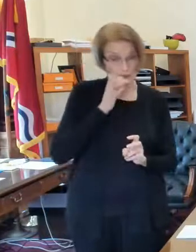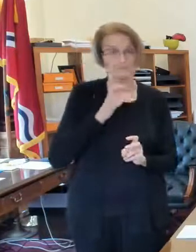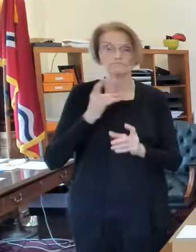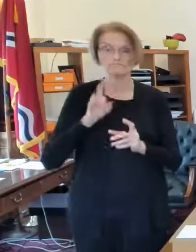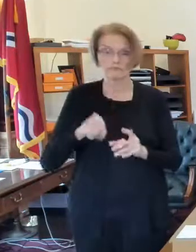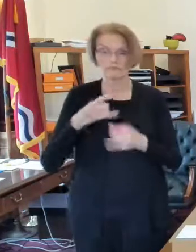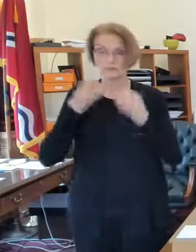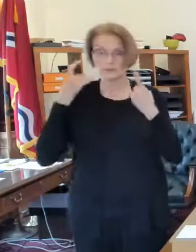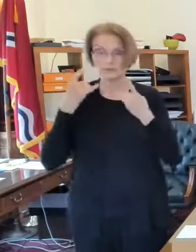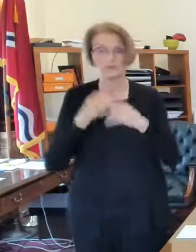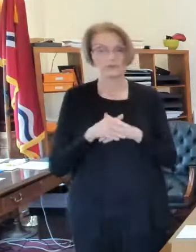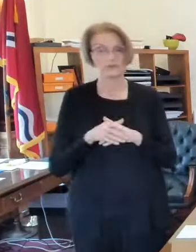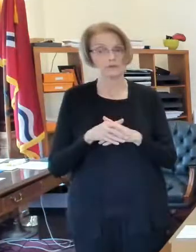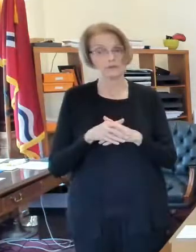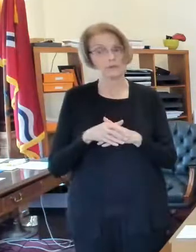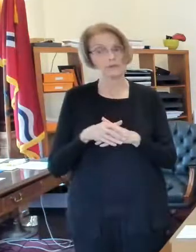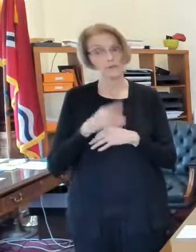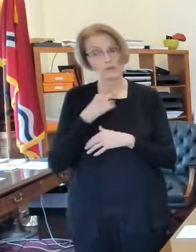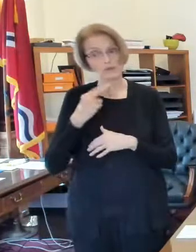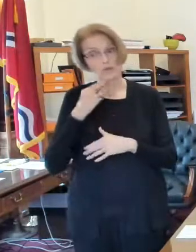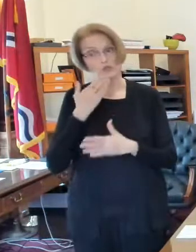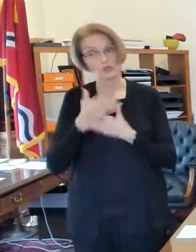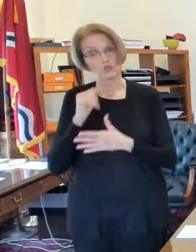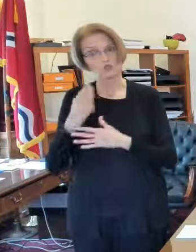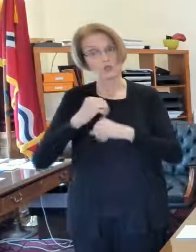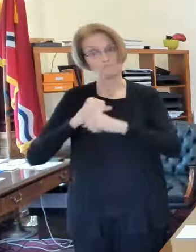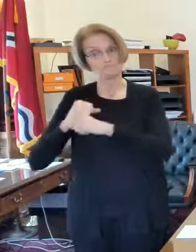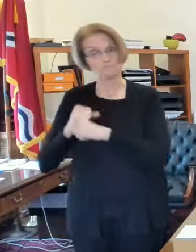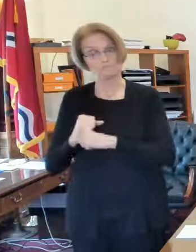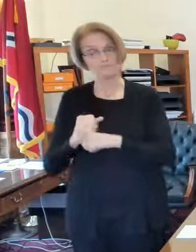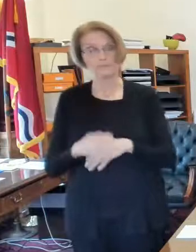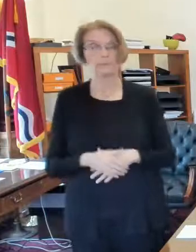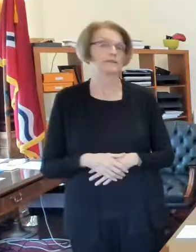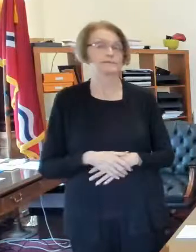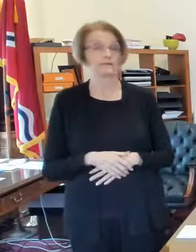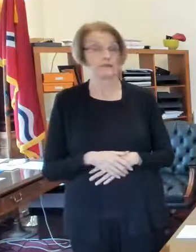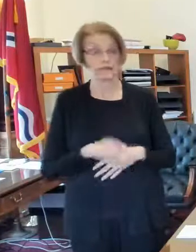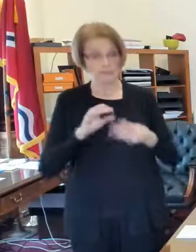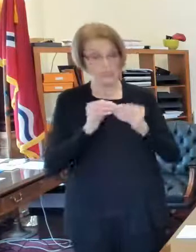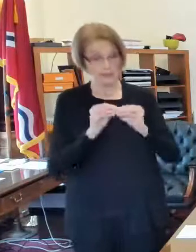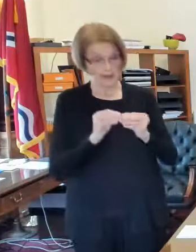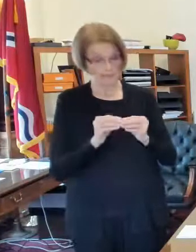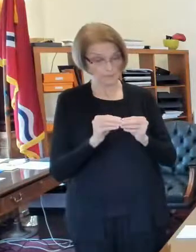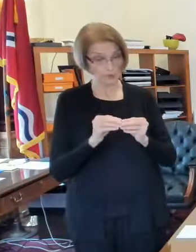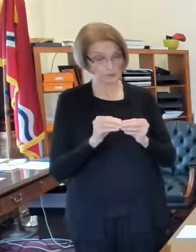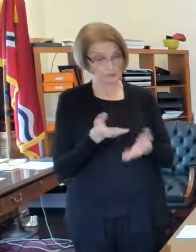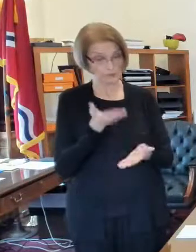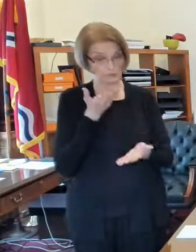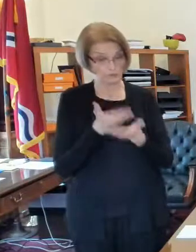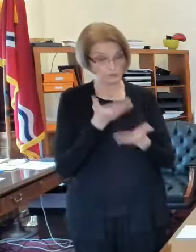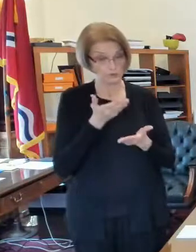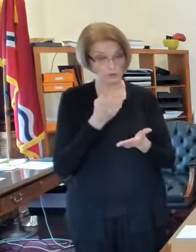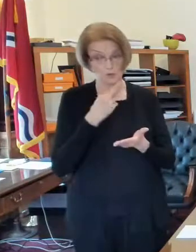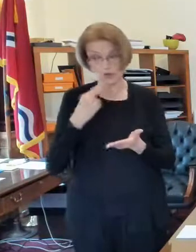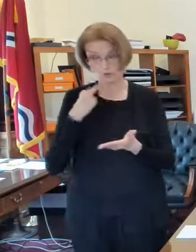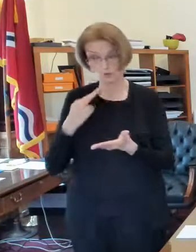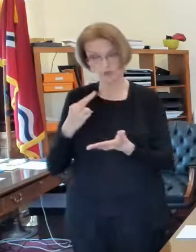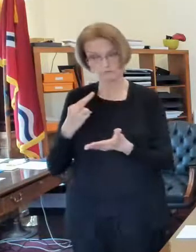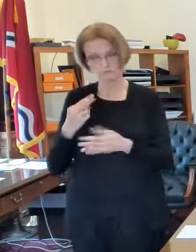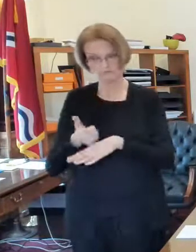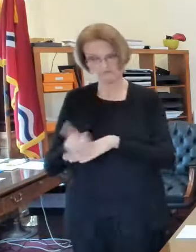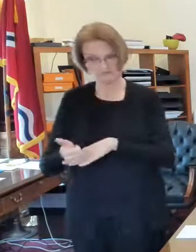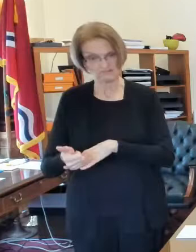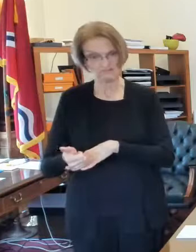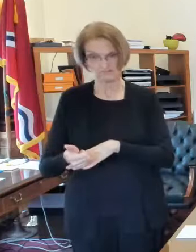a good job and the data does not indicate that this is spreading in restaurants any